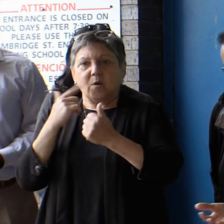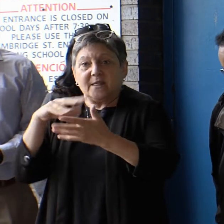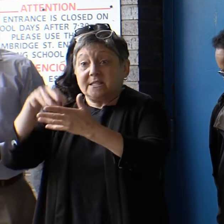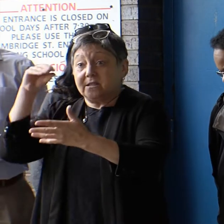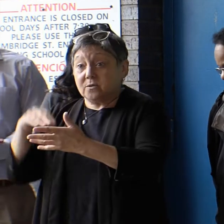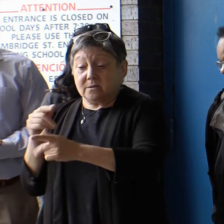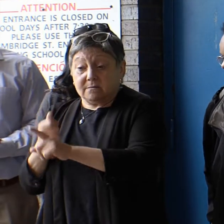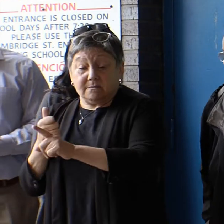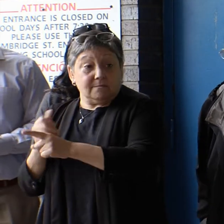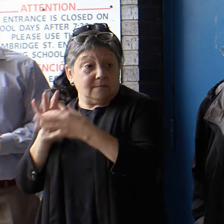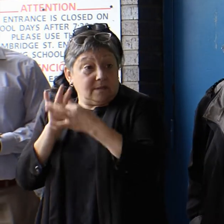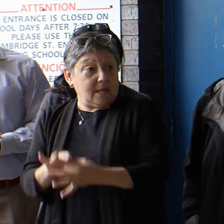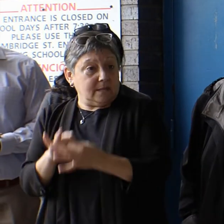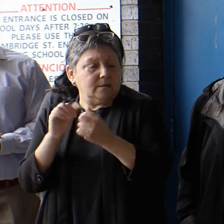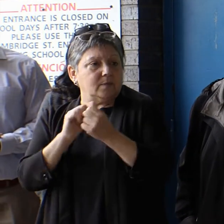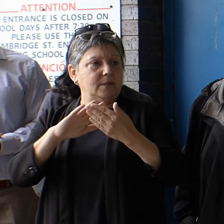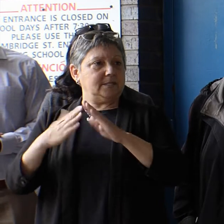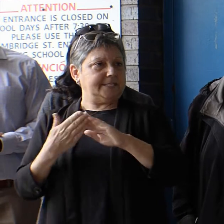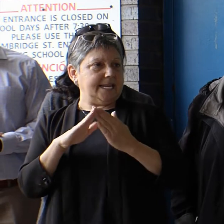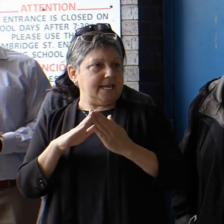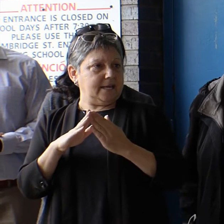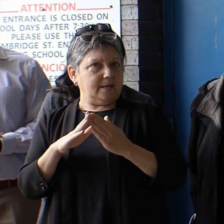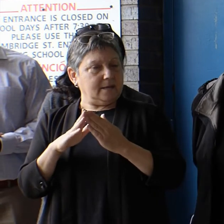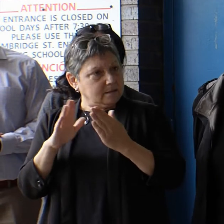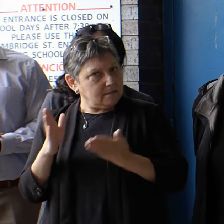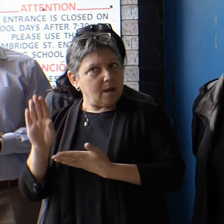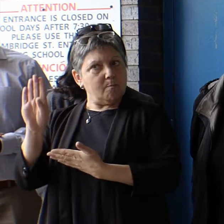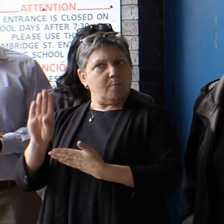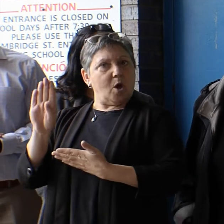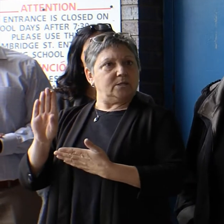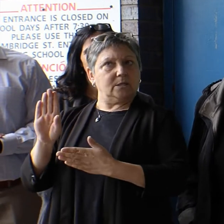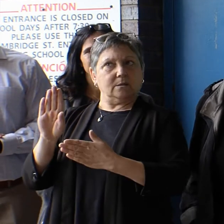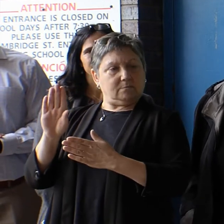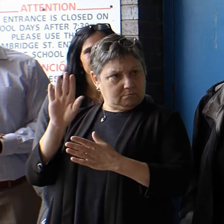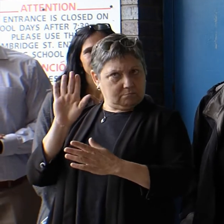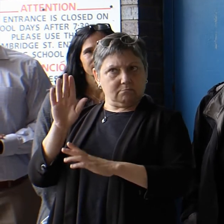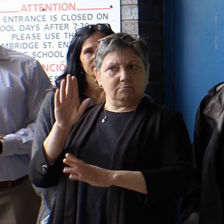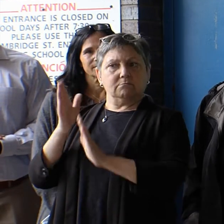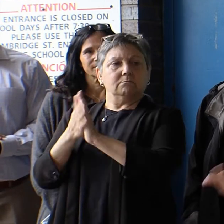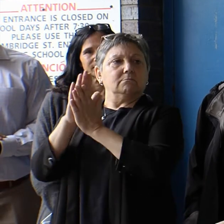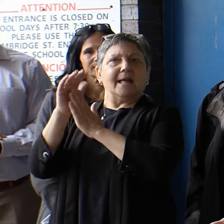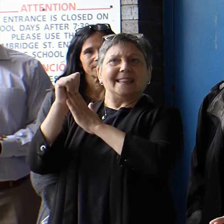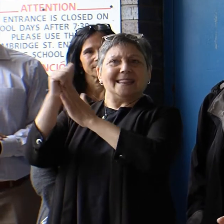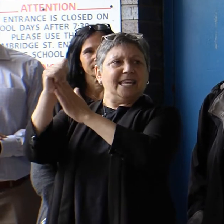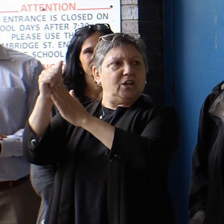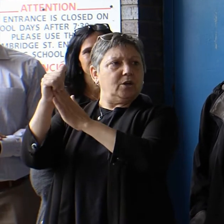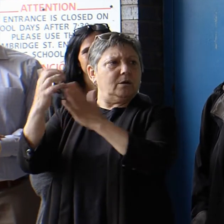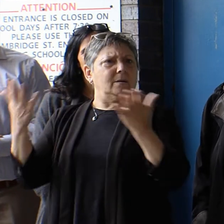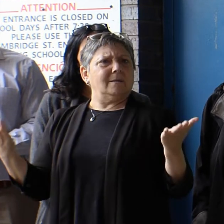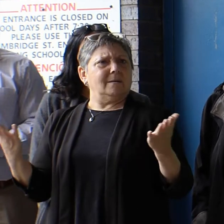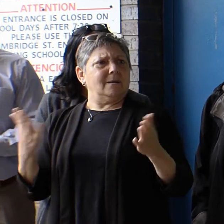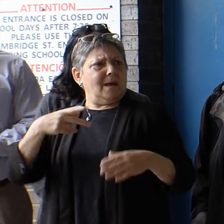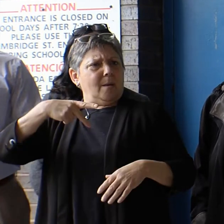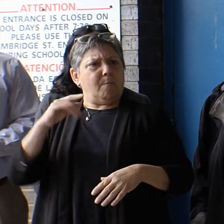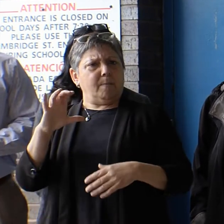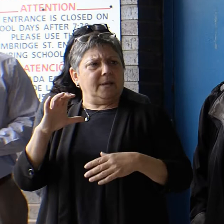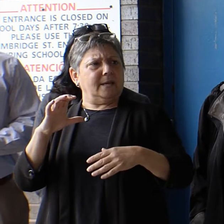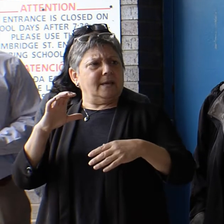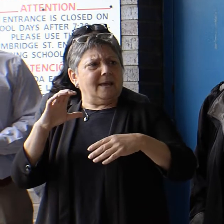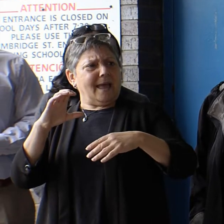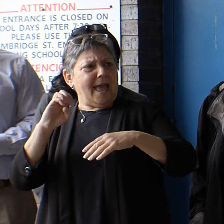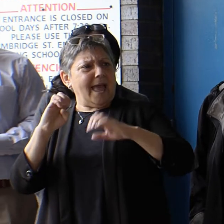to the opportunities in the city. This is how Boston continues to lead once again as the birthplace of public education